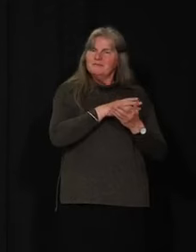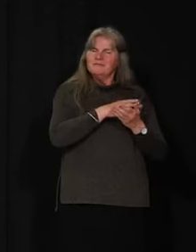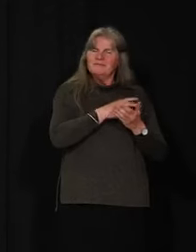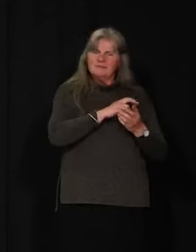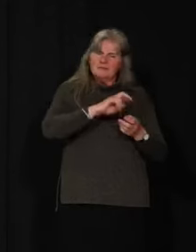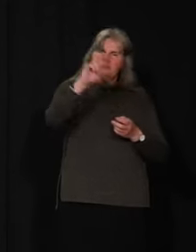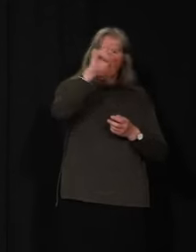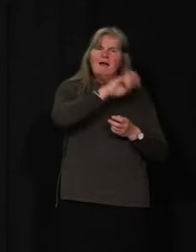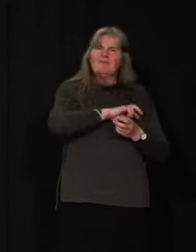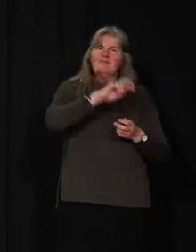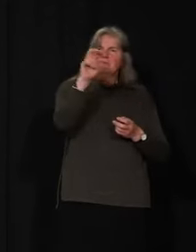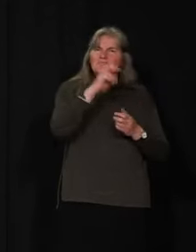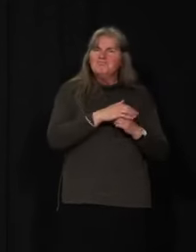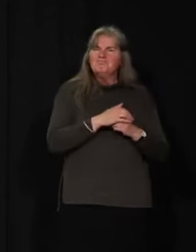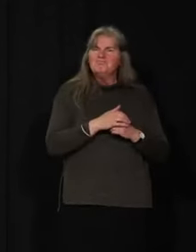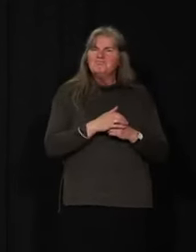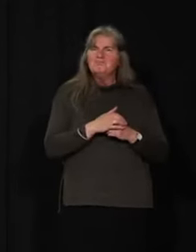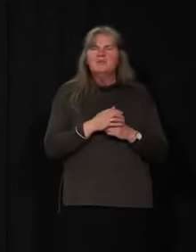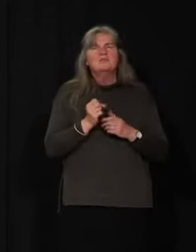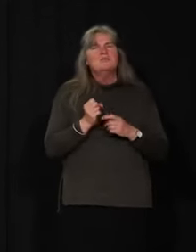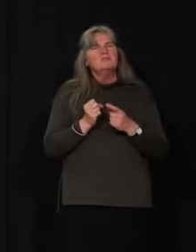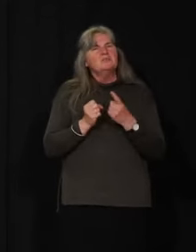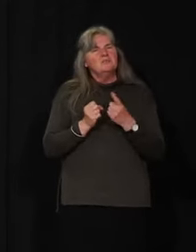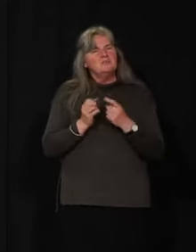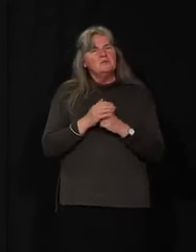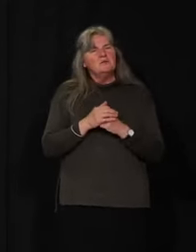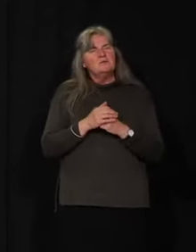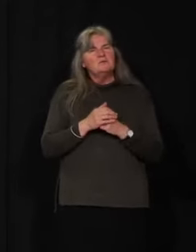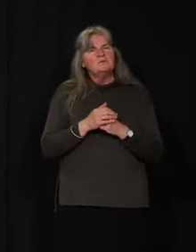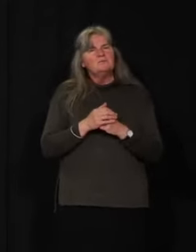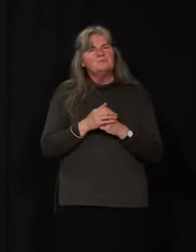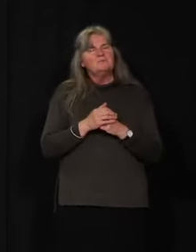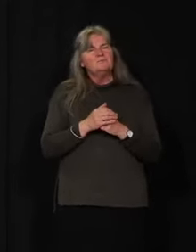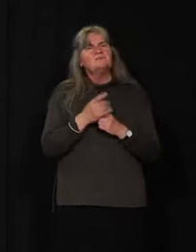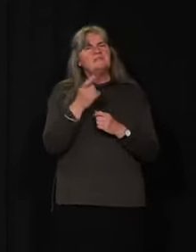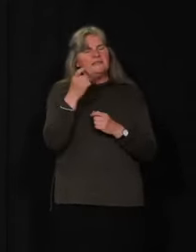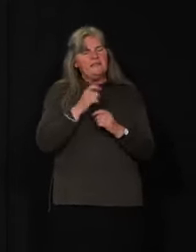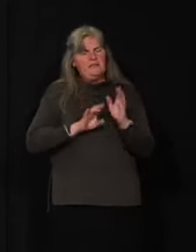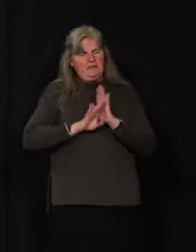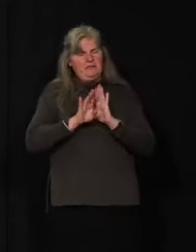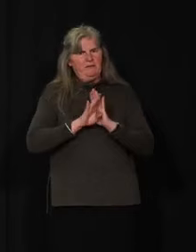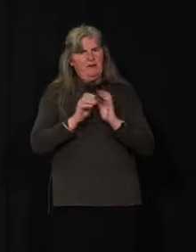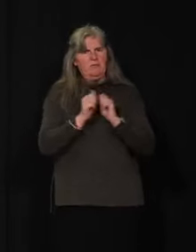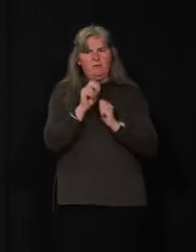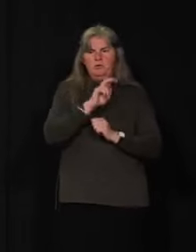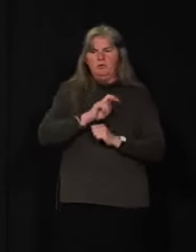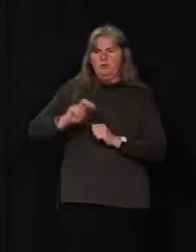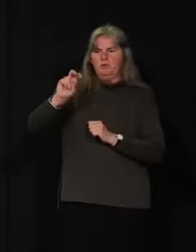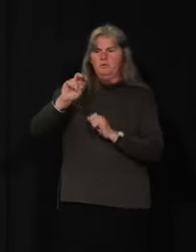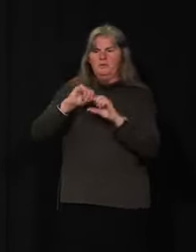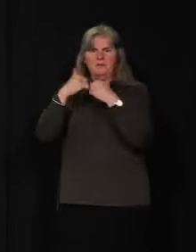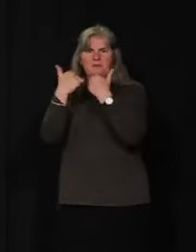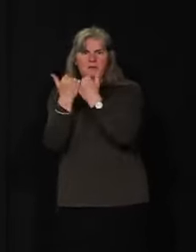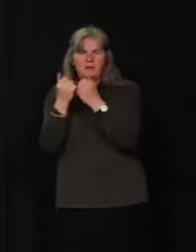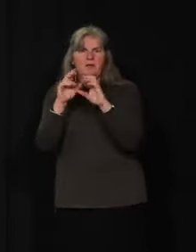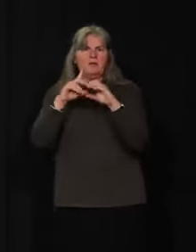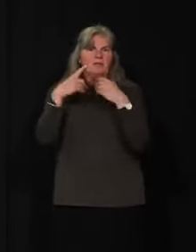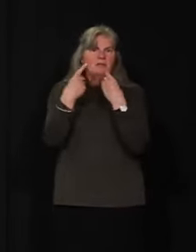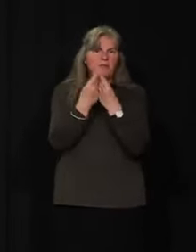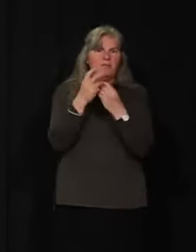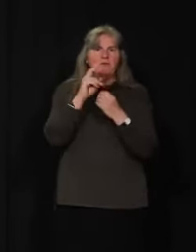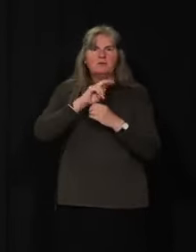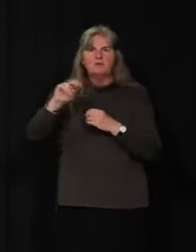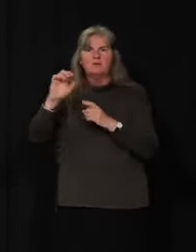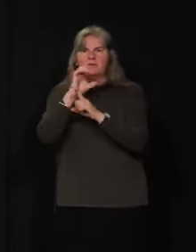coming into ours as well. Now, it's definitely something we want to work on with the tourism associations and with the Department of Tourism and Culture.